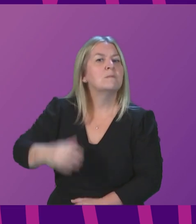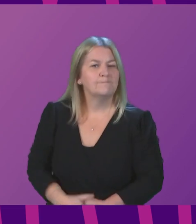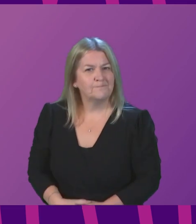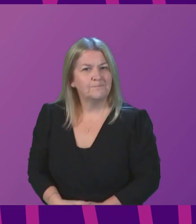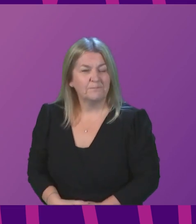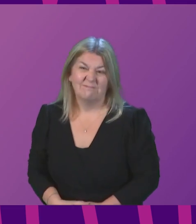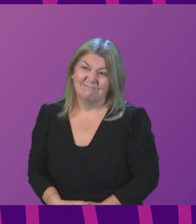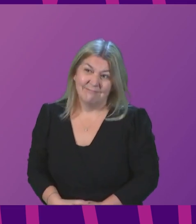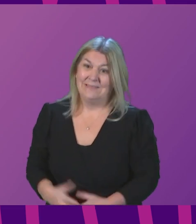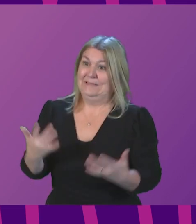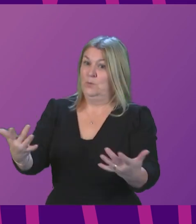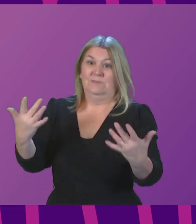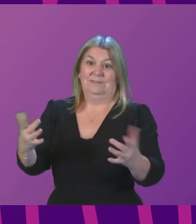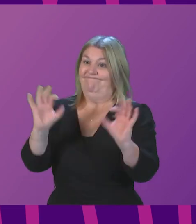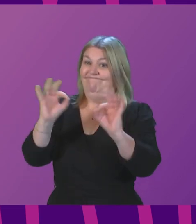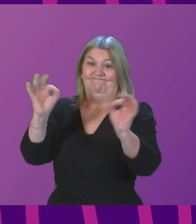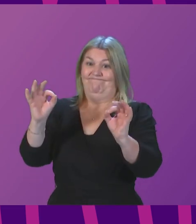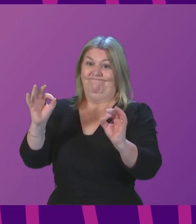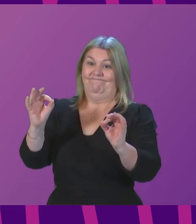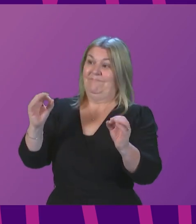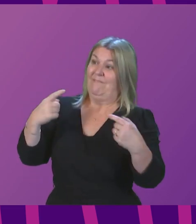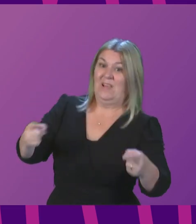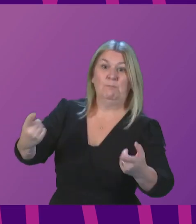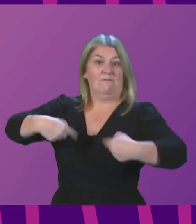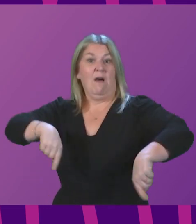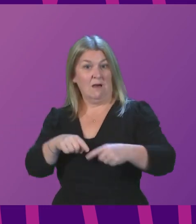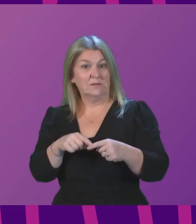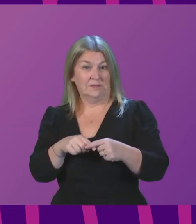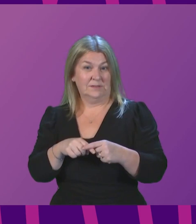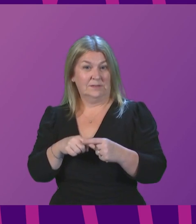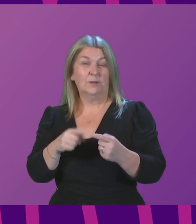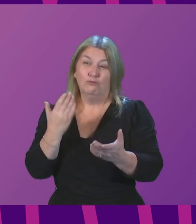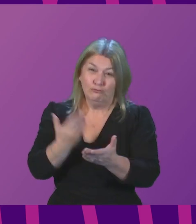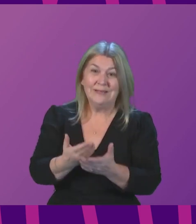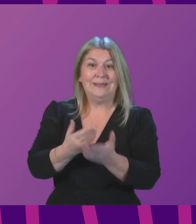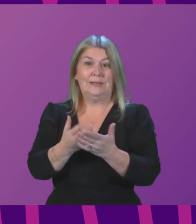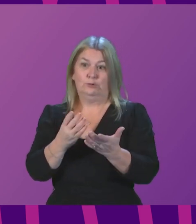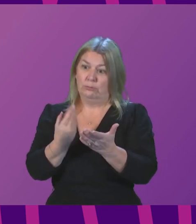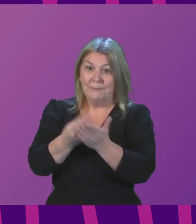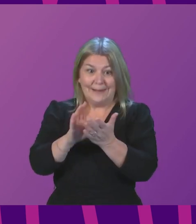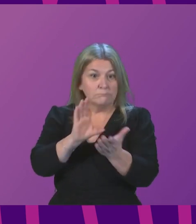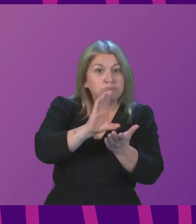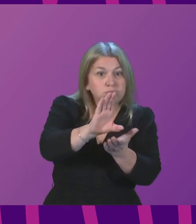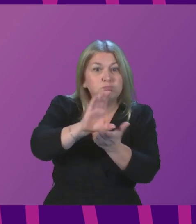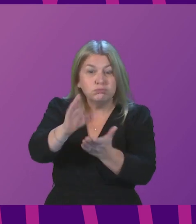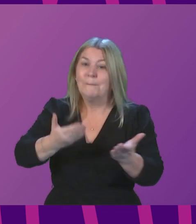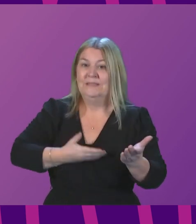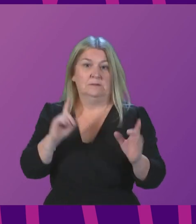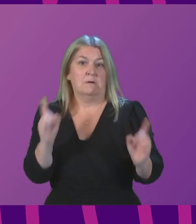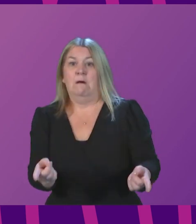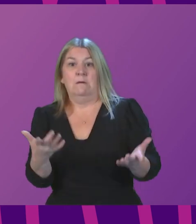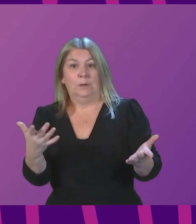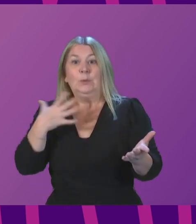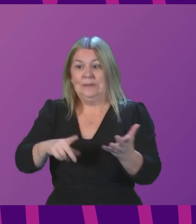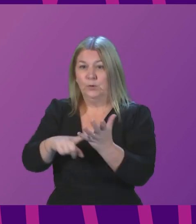no mechanisms available to the devolved administrations to trigger the scale of finance needed to support such schemes. We need